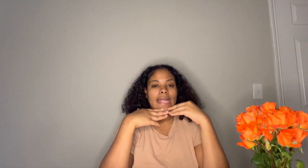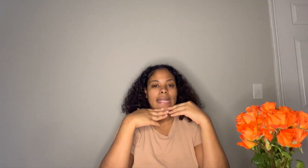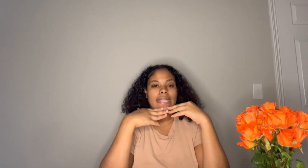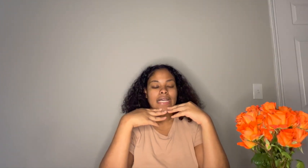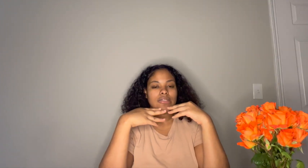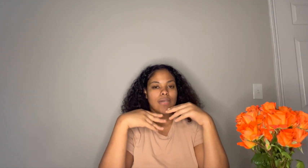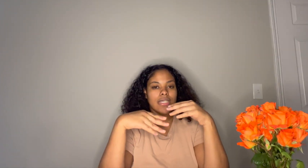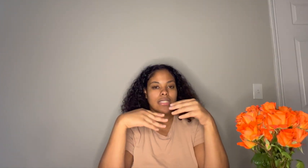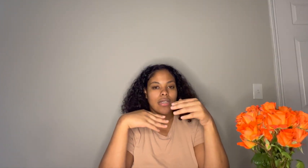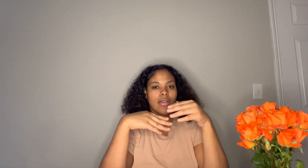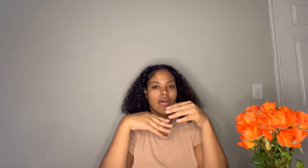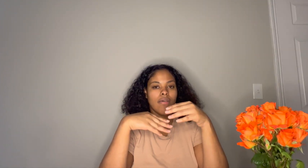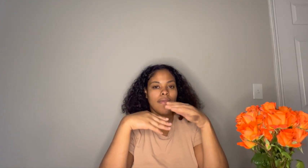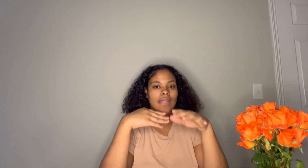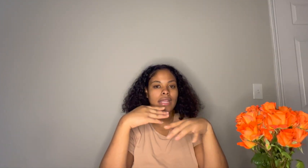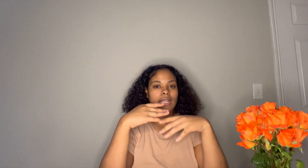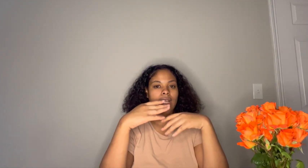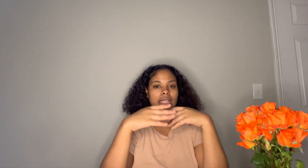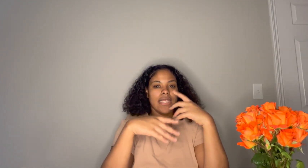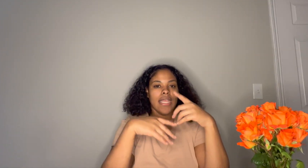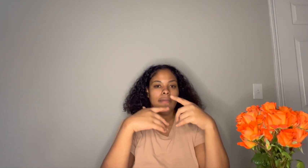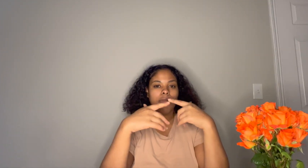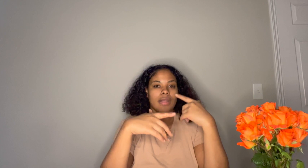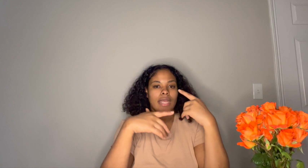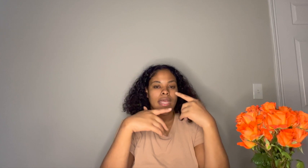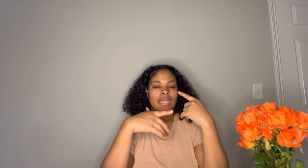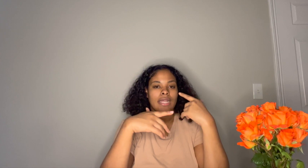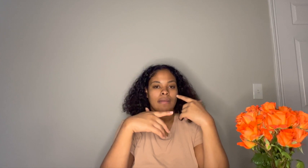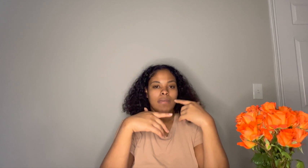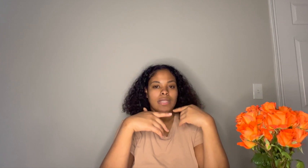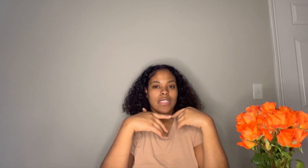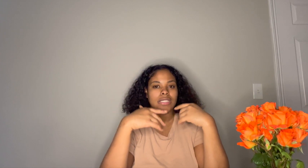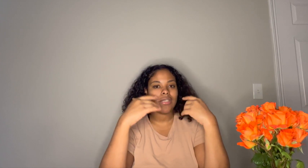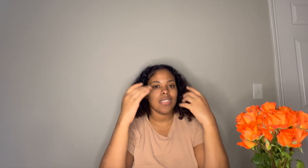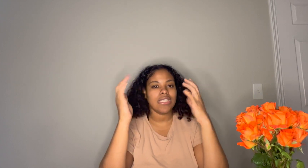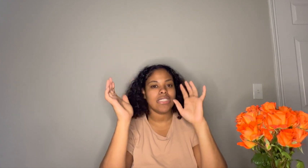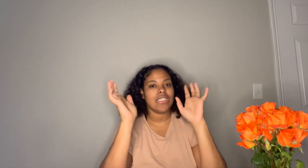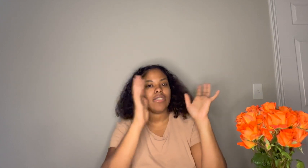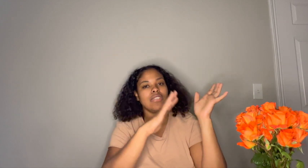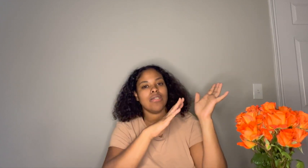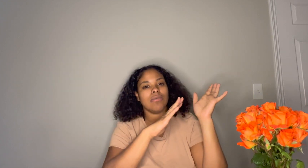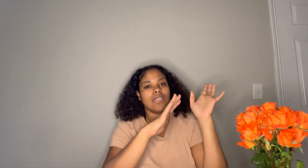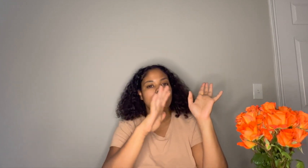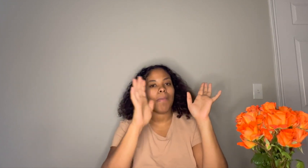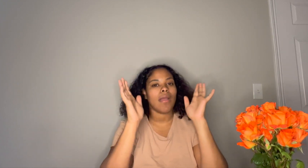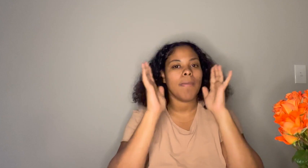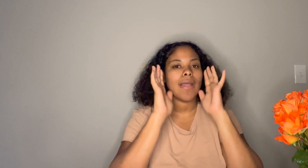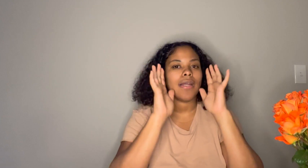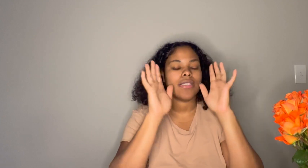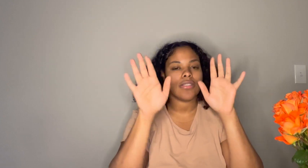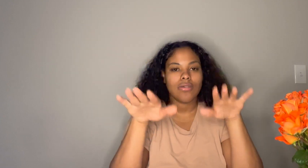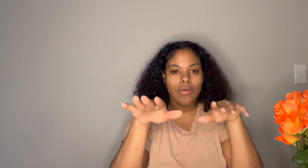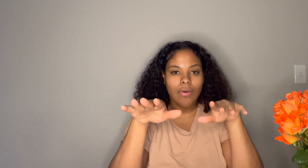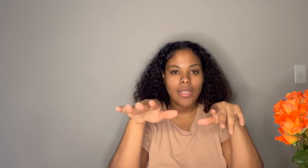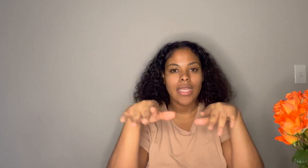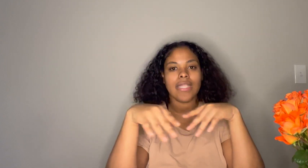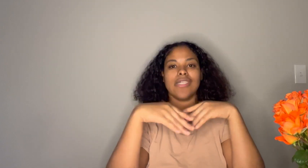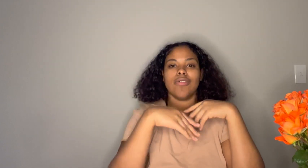that's where I started off and then I like kept on editing because I started these youtubers I'm like oh my gosh you're so cool and they get to go to